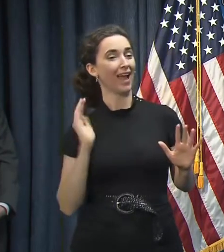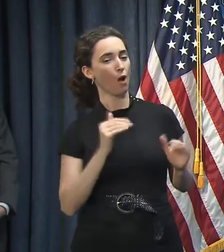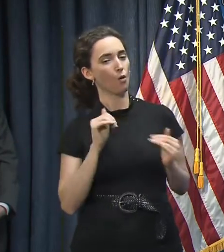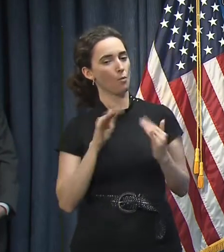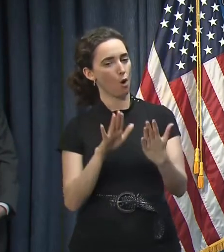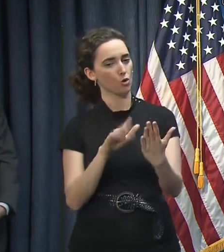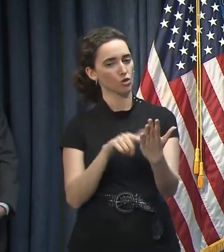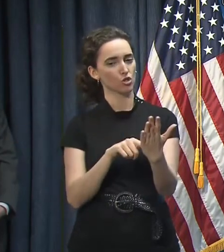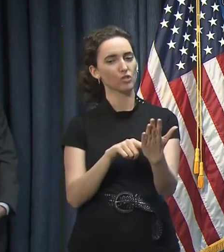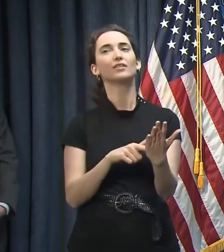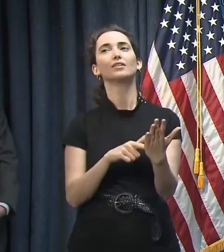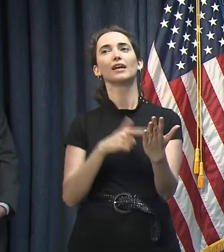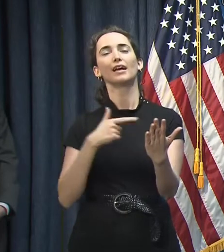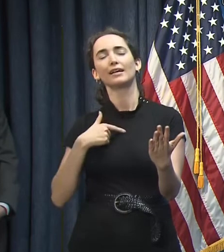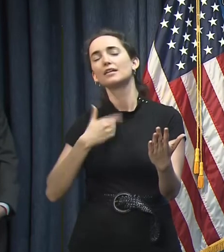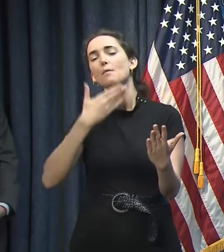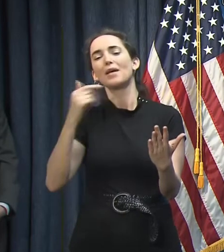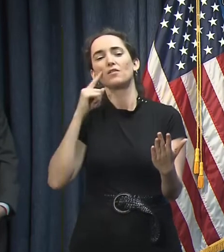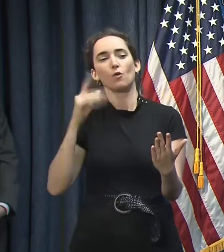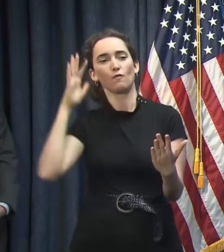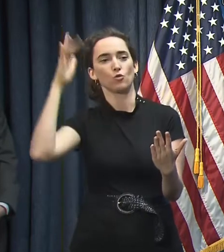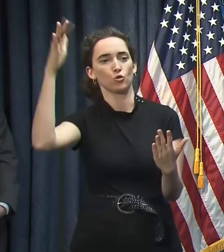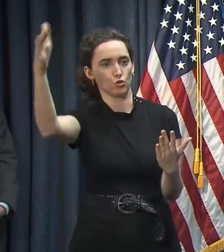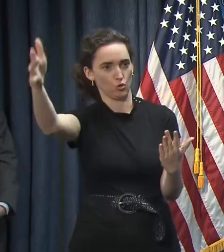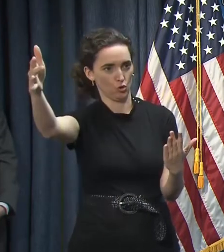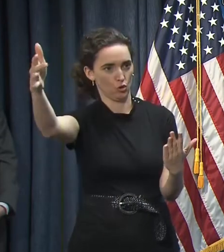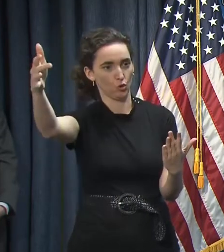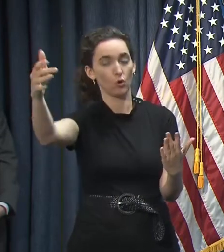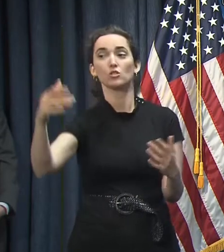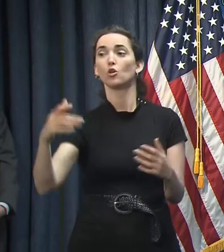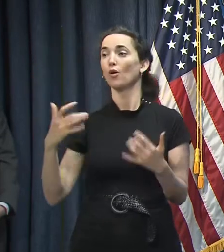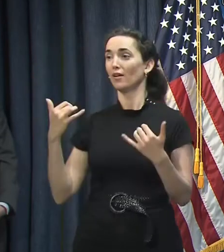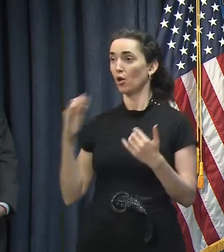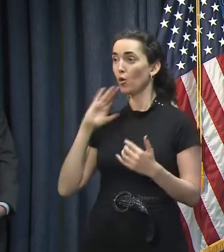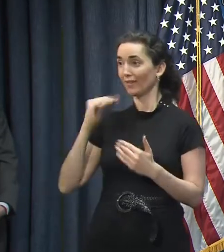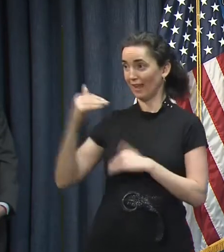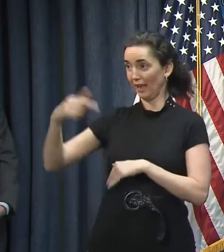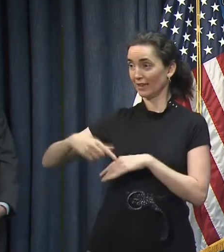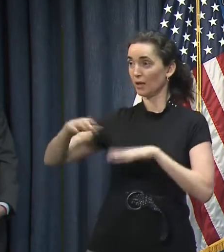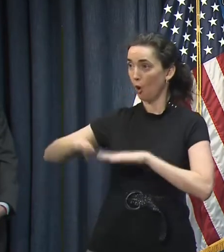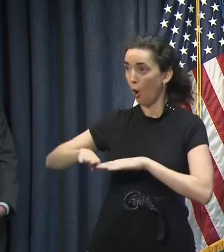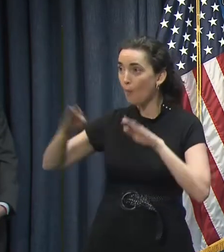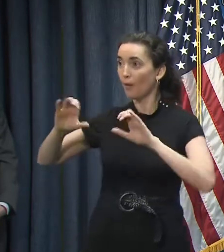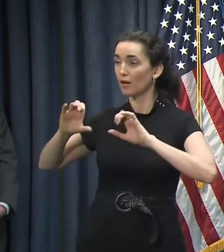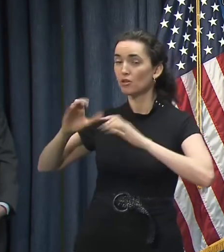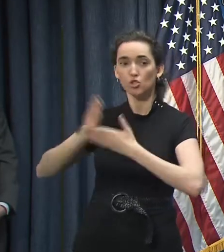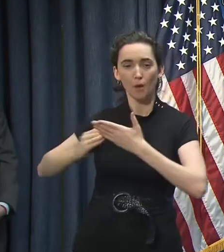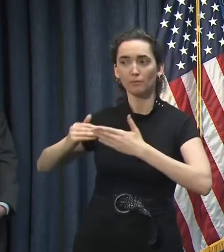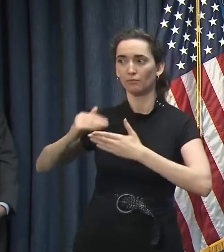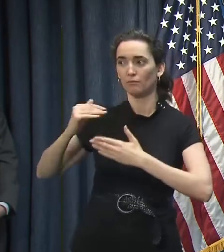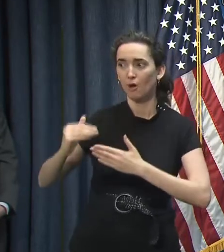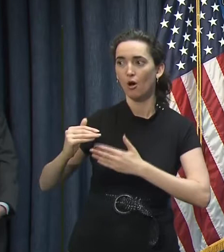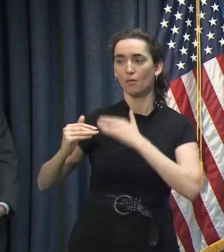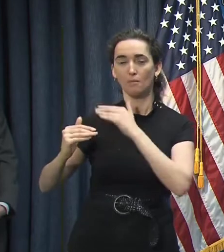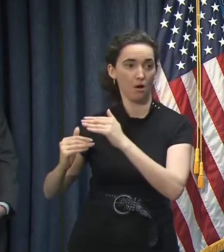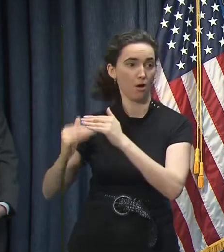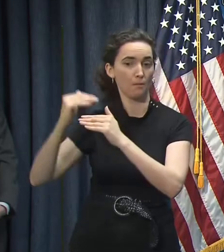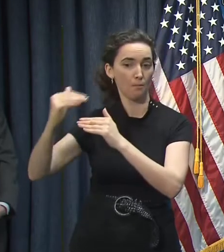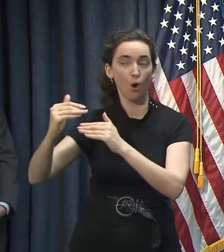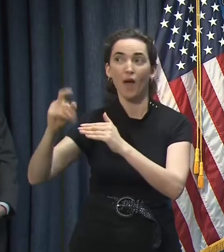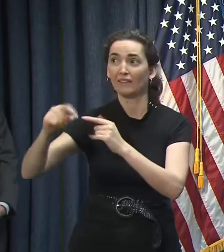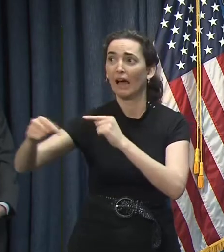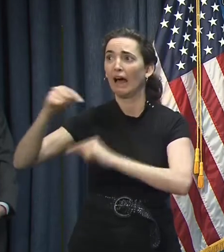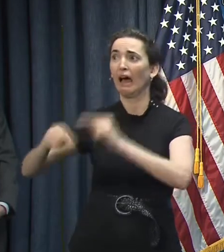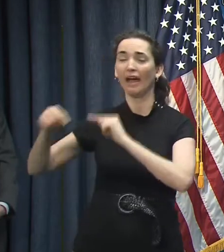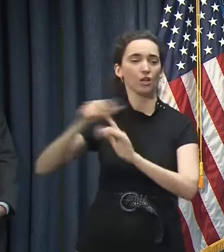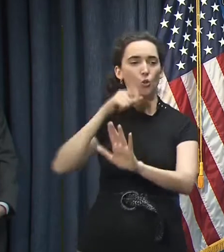gives us the best chance to not have to hit the brakes again and to bring everything to a screeching